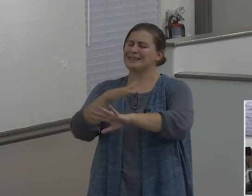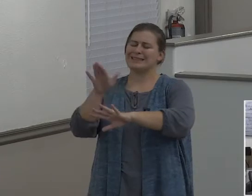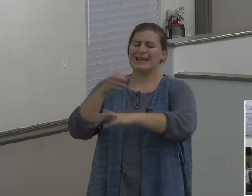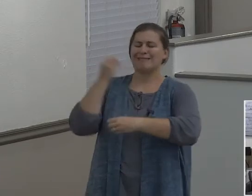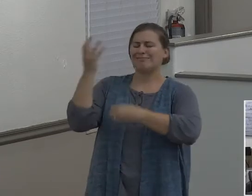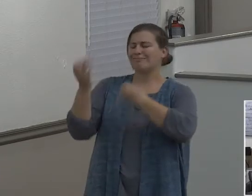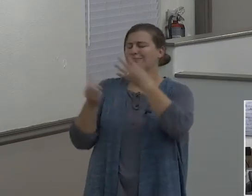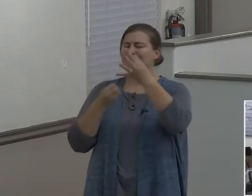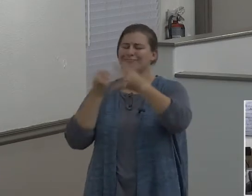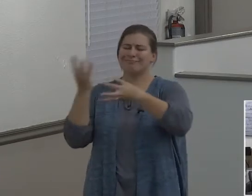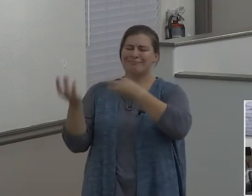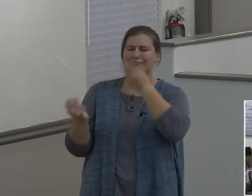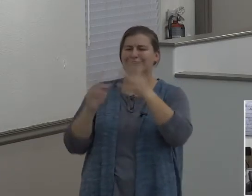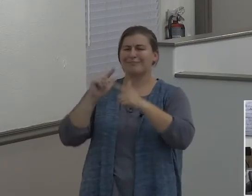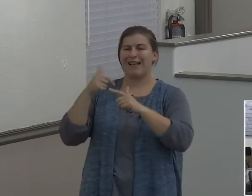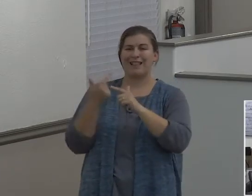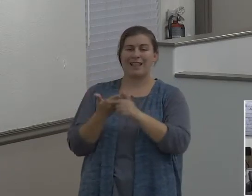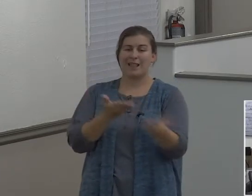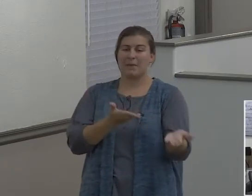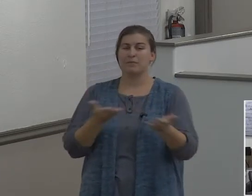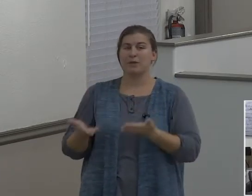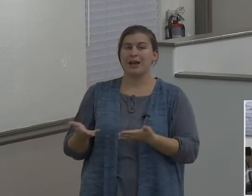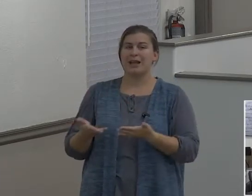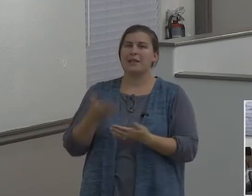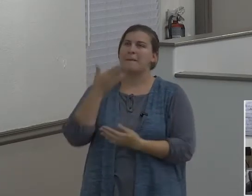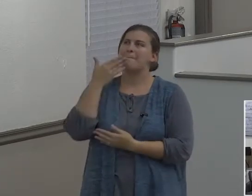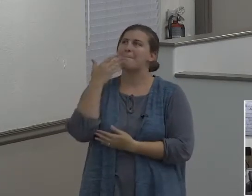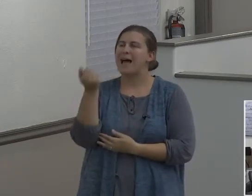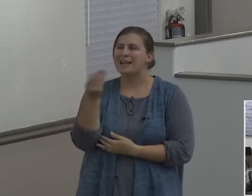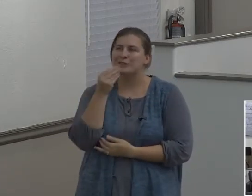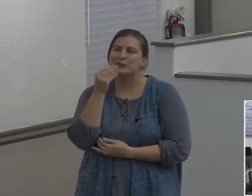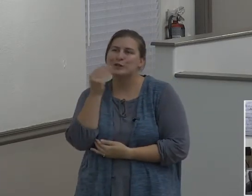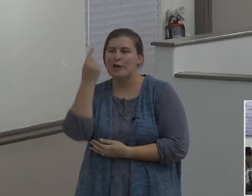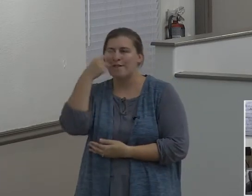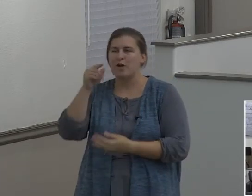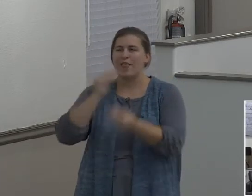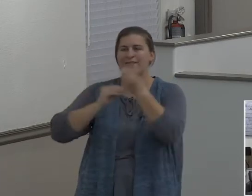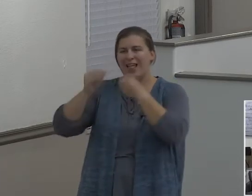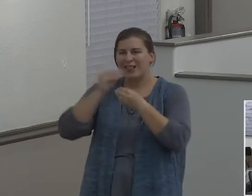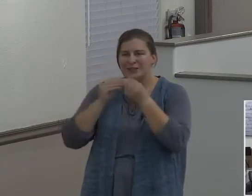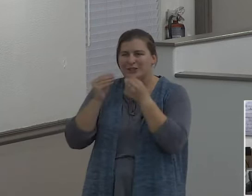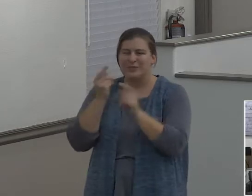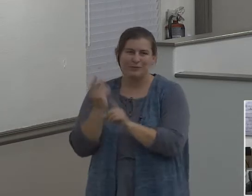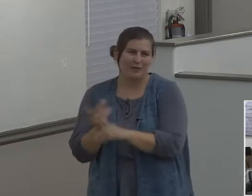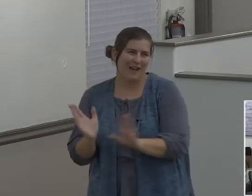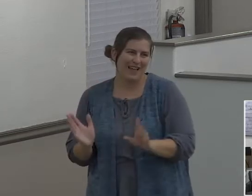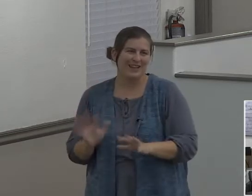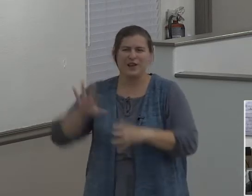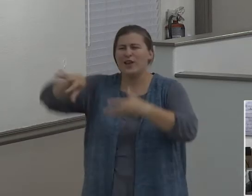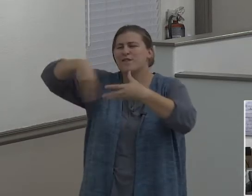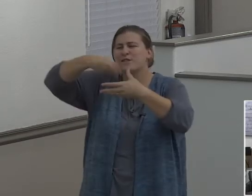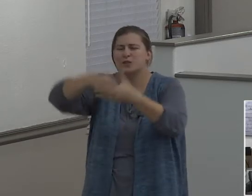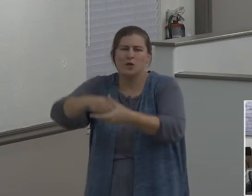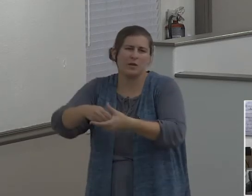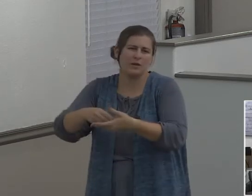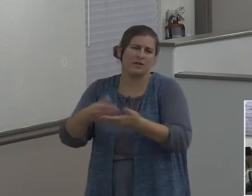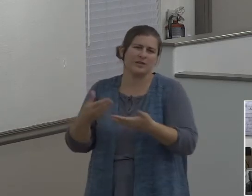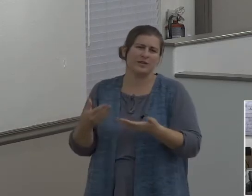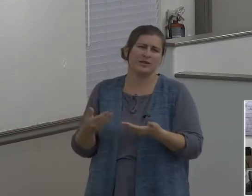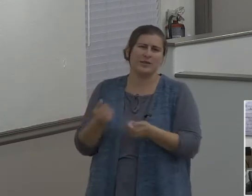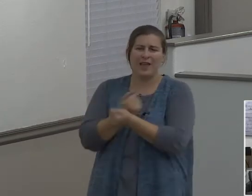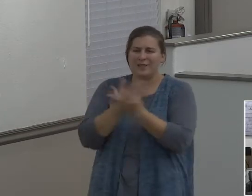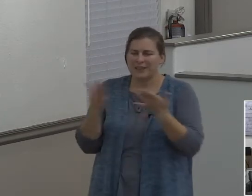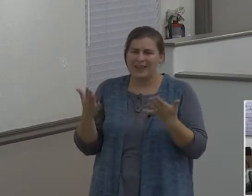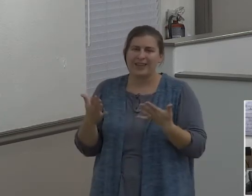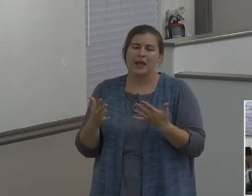and they bring one of the best casseroles to the, to the Family of God Fellowship. You know, they just get involved, do stuff like that. And yet, they're